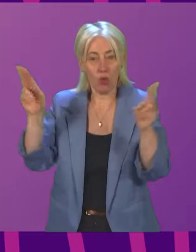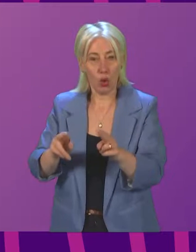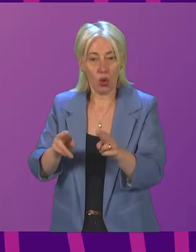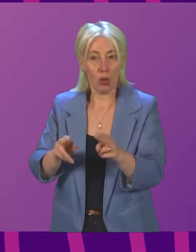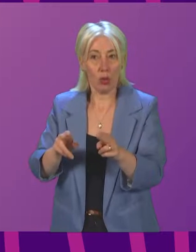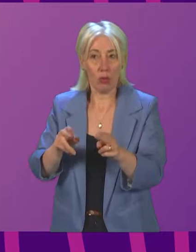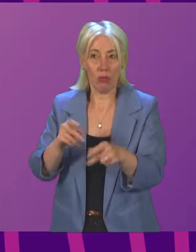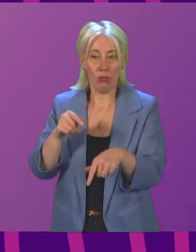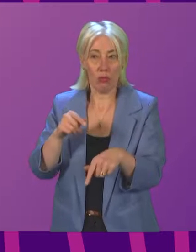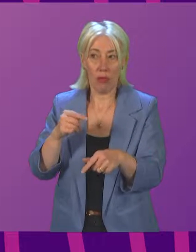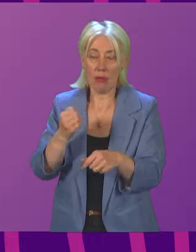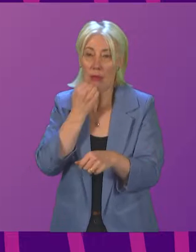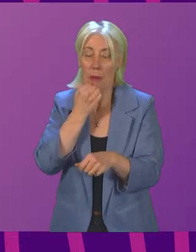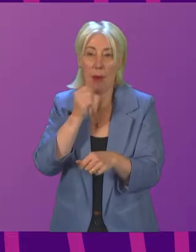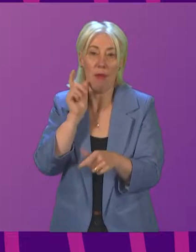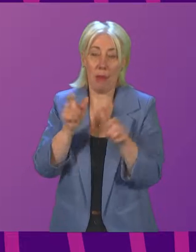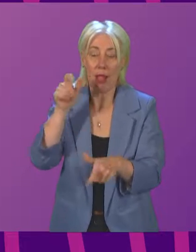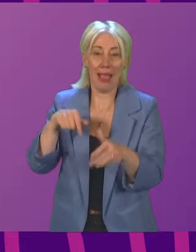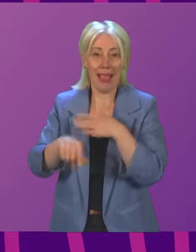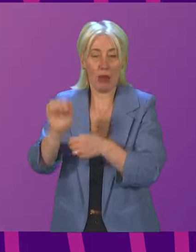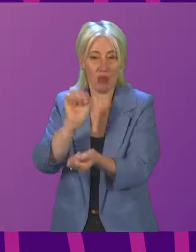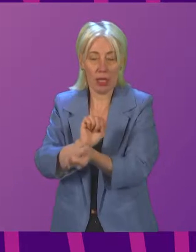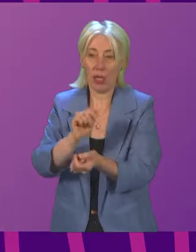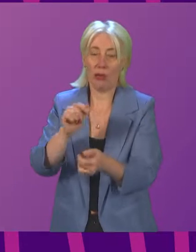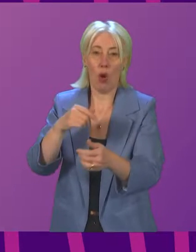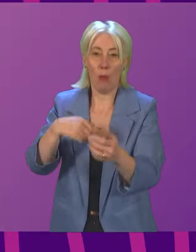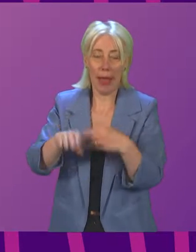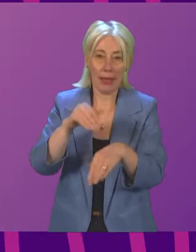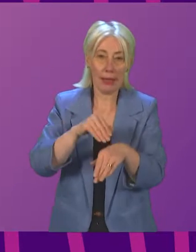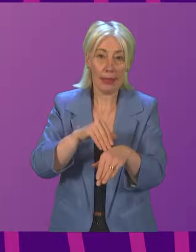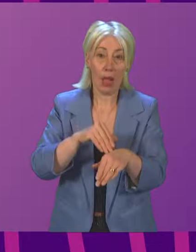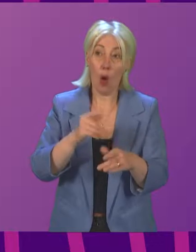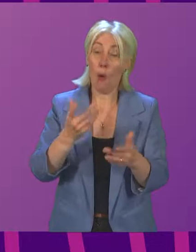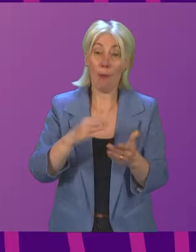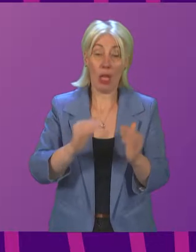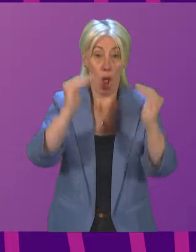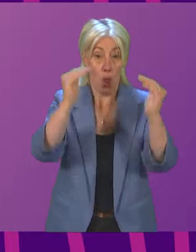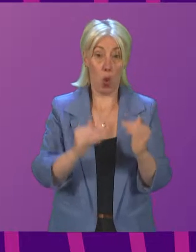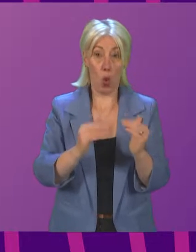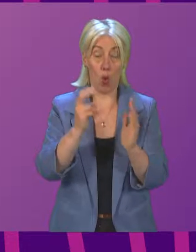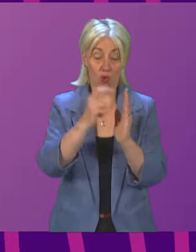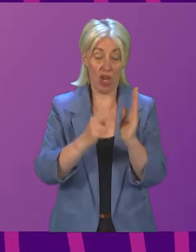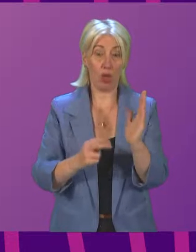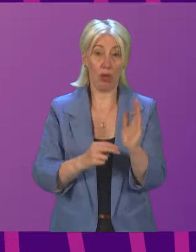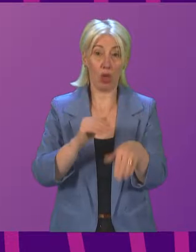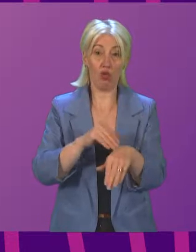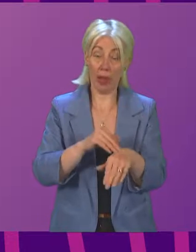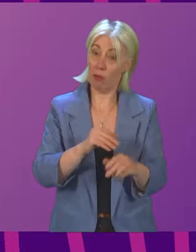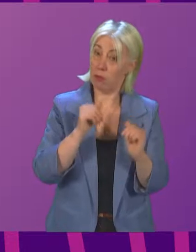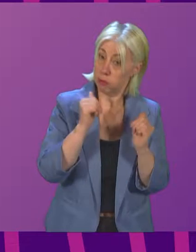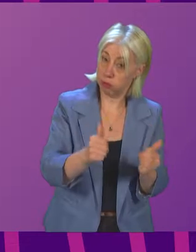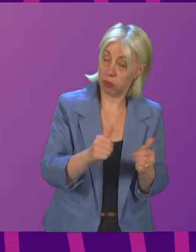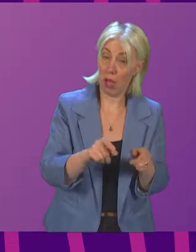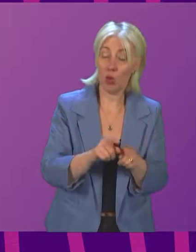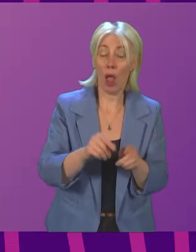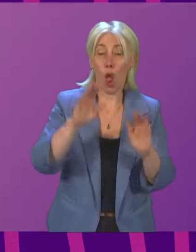recidivism rate. So the continuation of our policies, which have led to some of the lowest crime records ever, have led to the lowest number of recorded